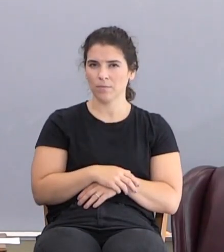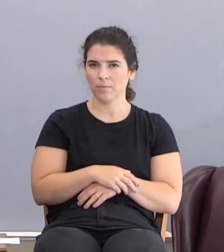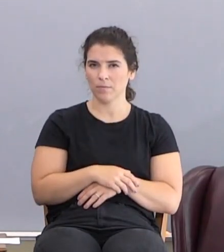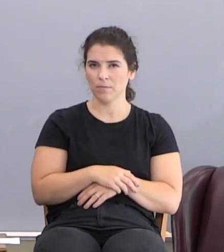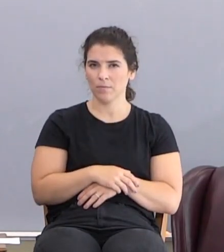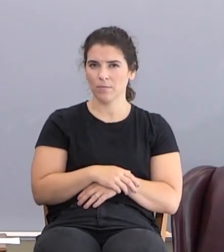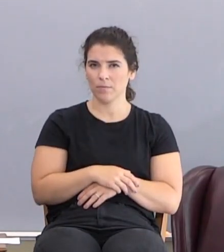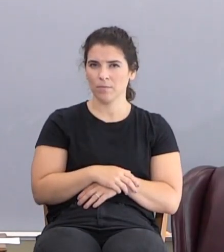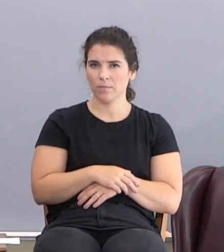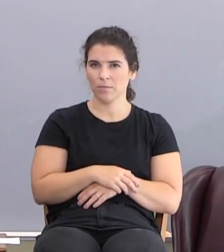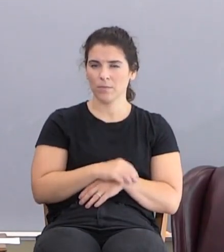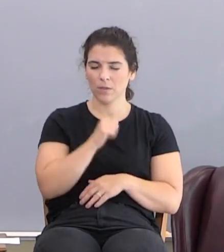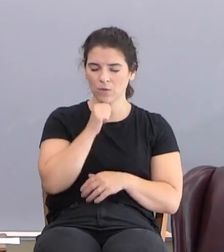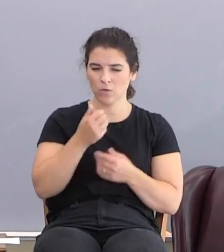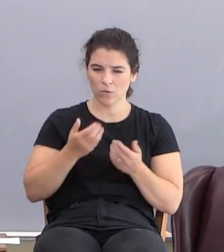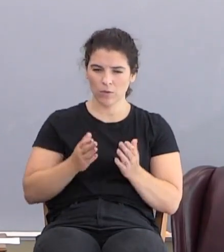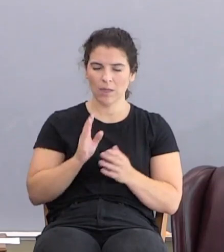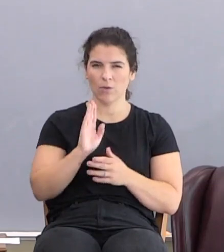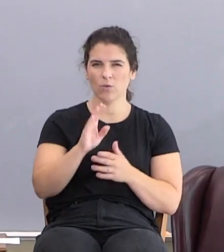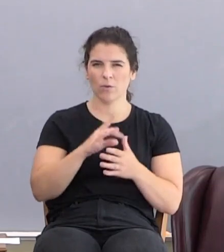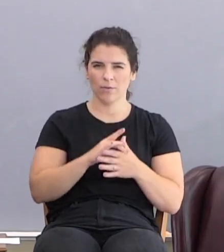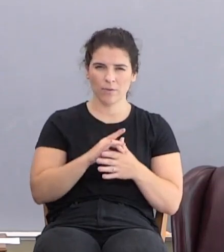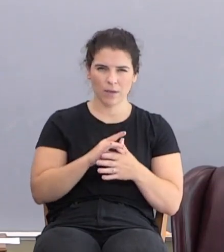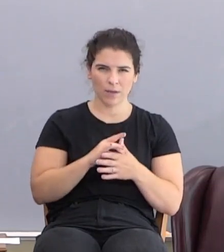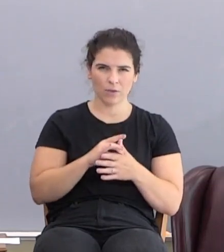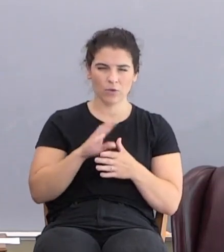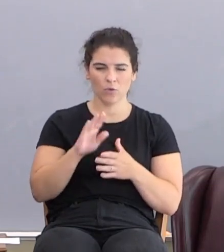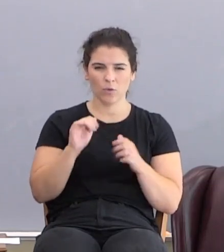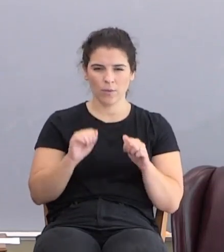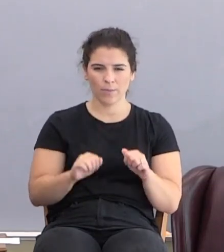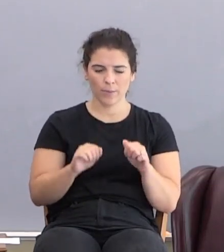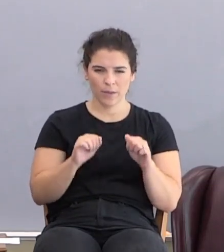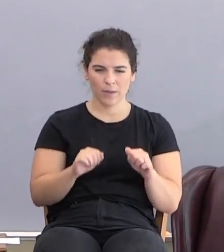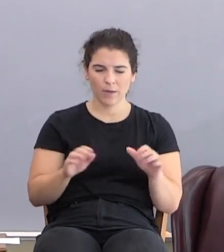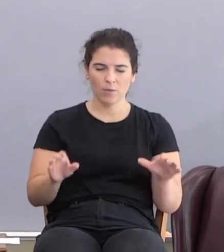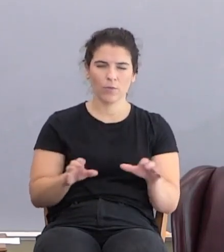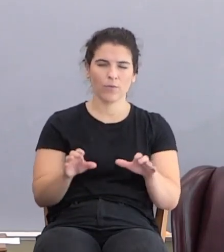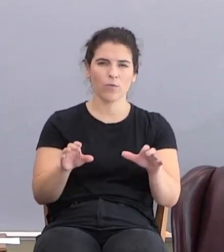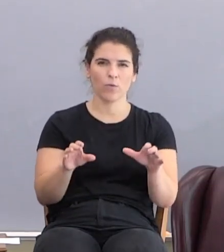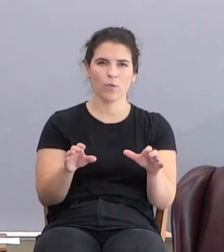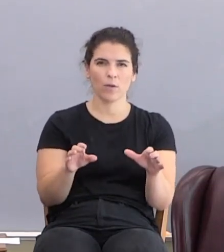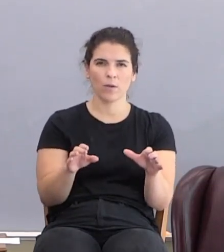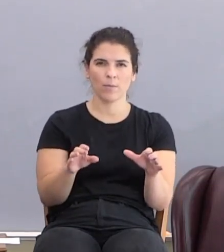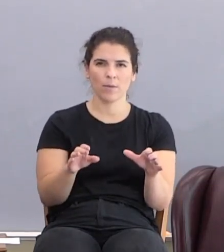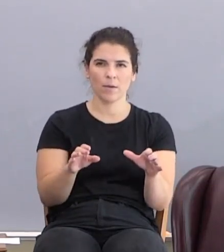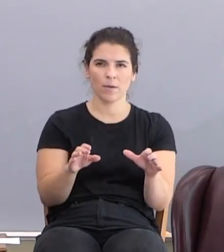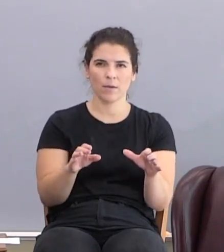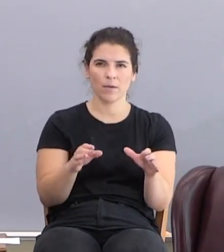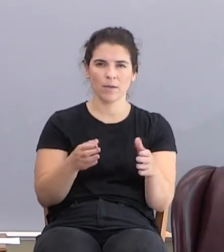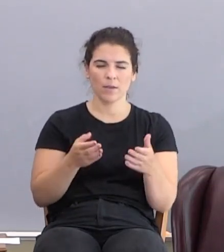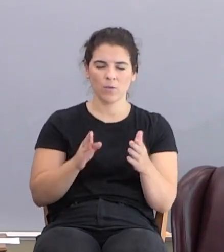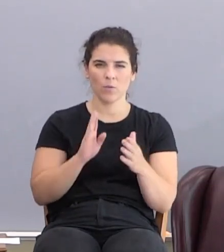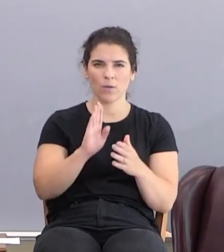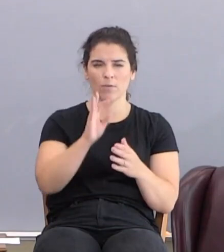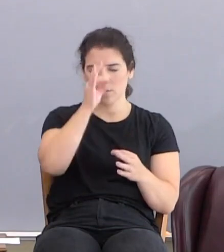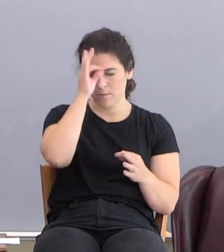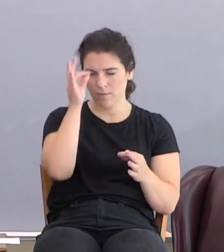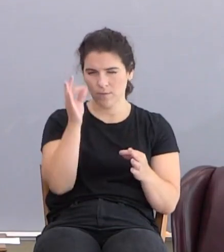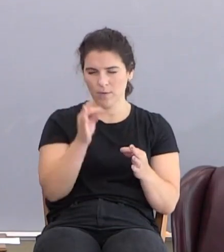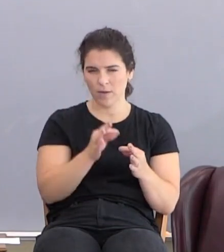don't don't let your flesh, don't let your ability to perform get in the way of your faith.